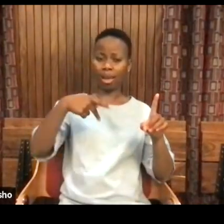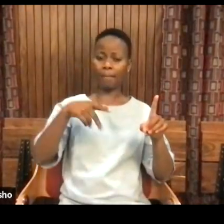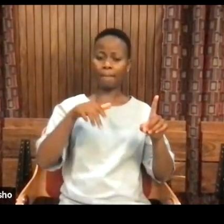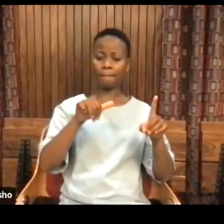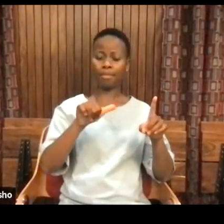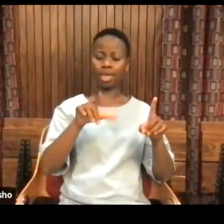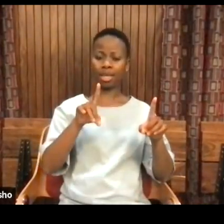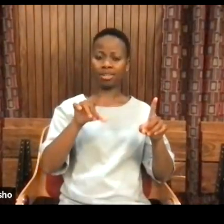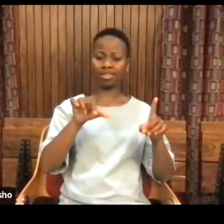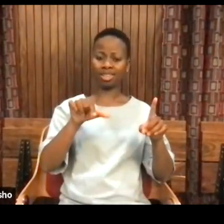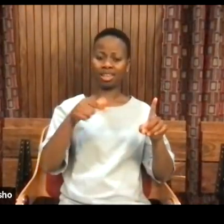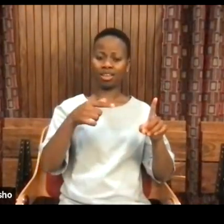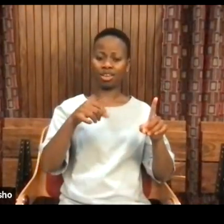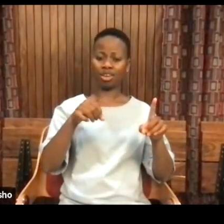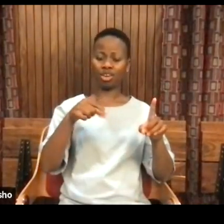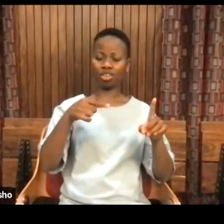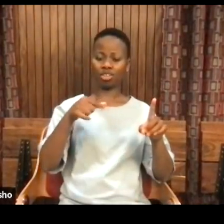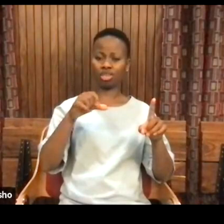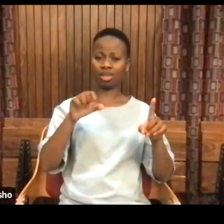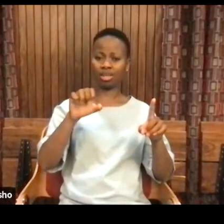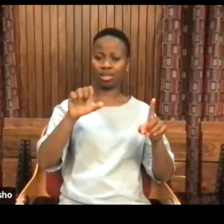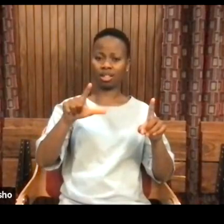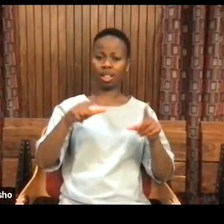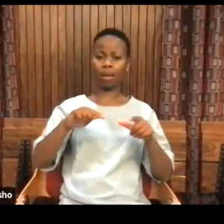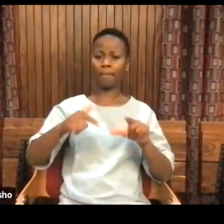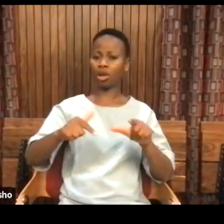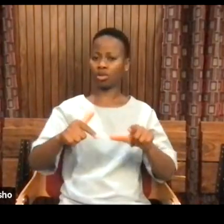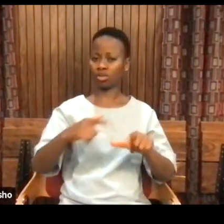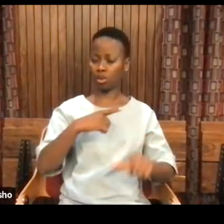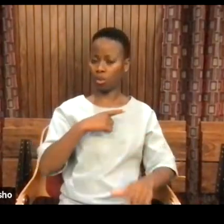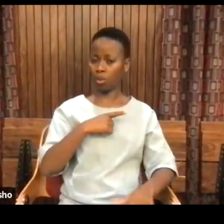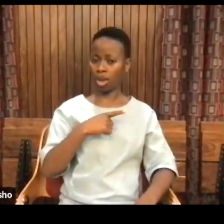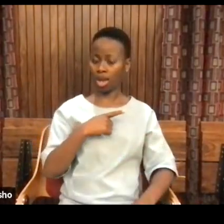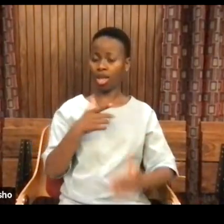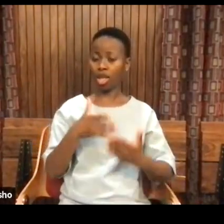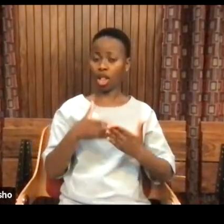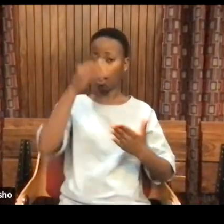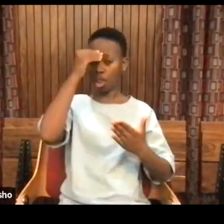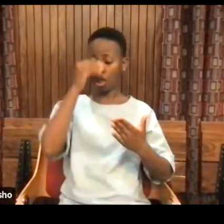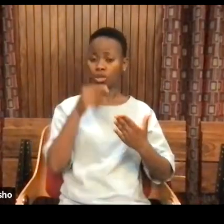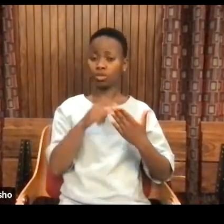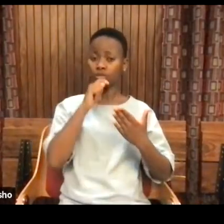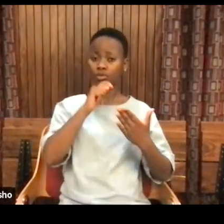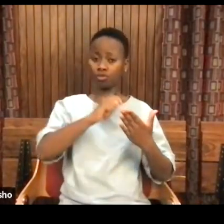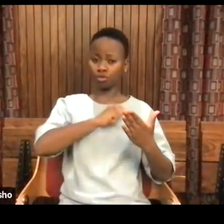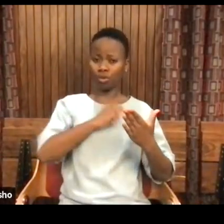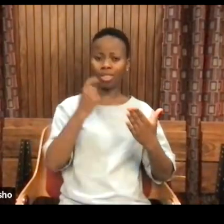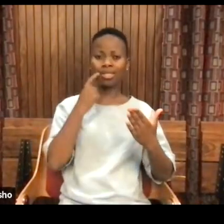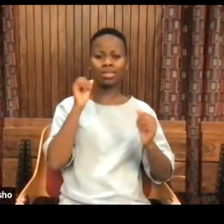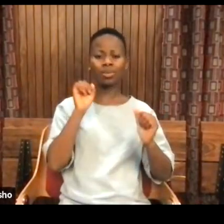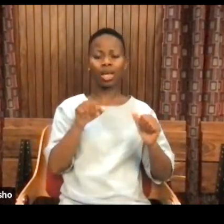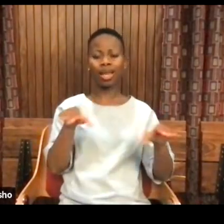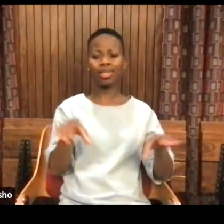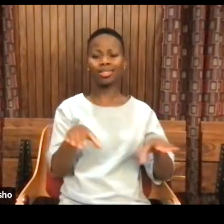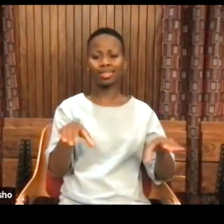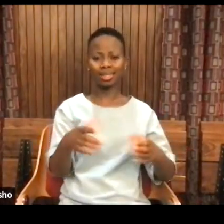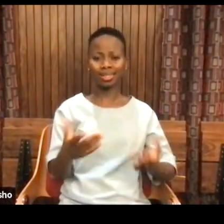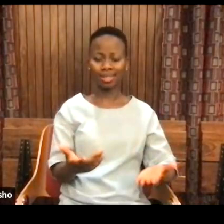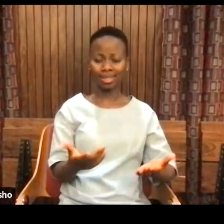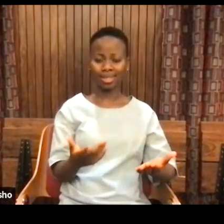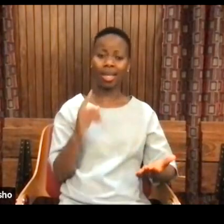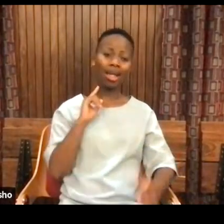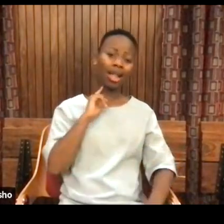there's a tacit sense that learning truth enables us to act. The